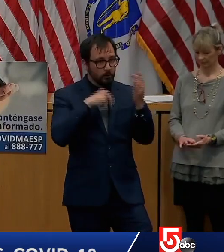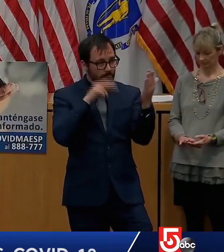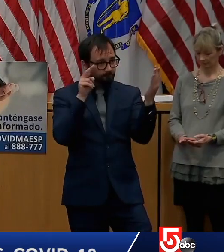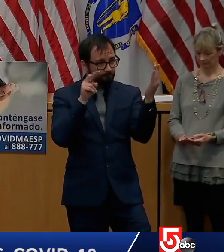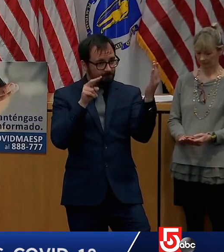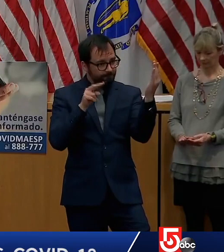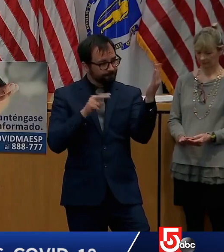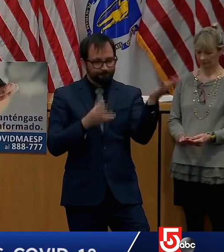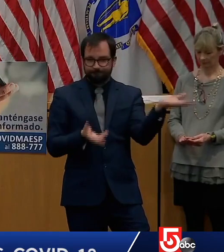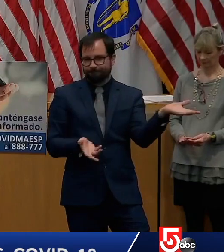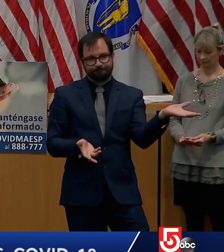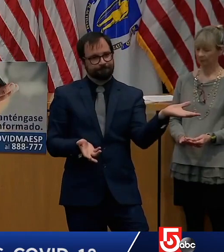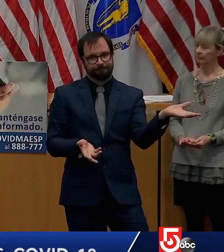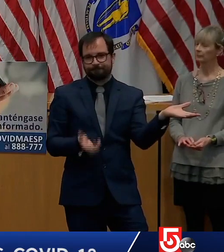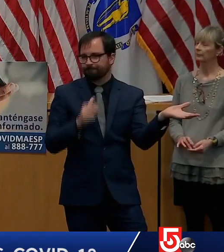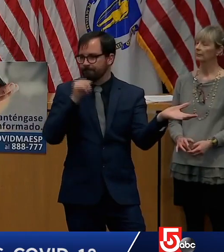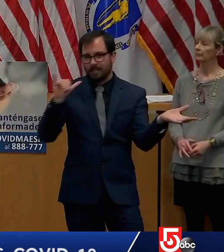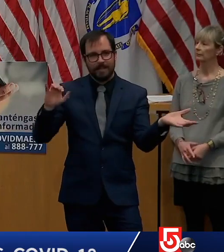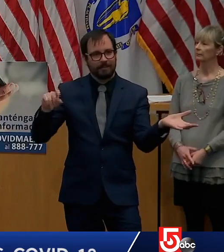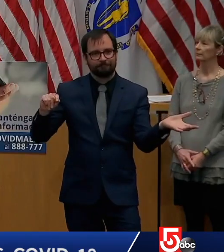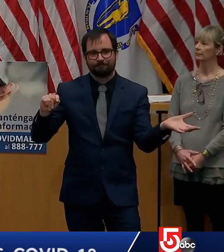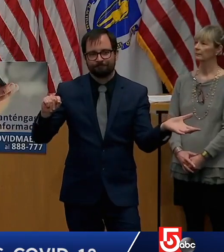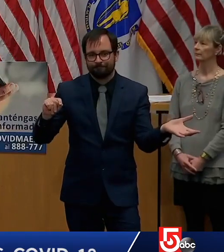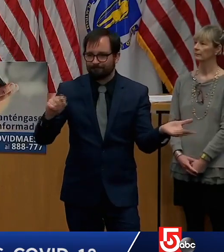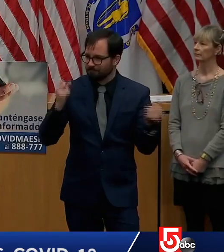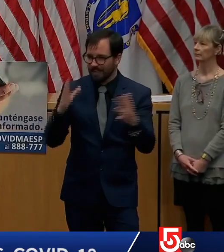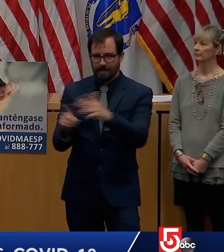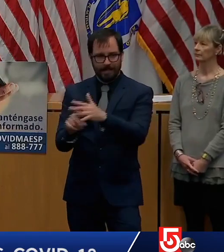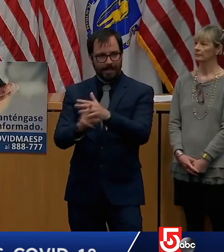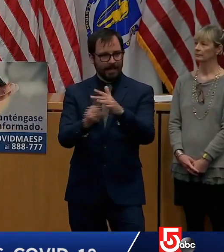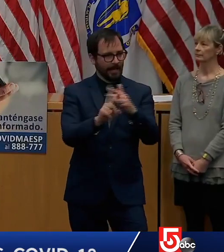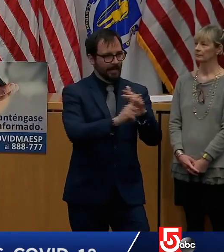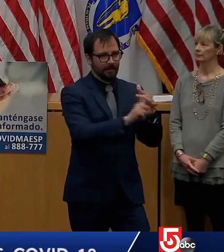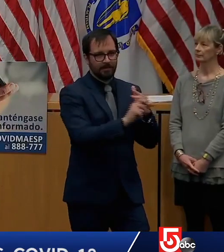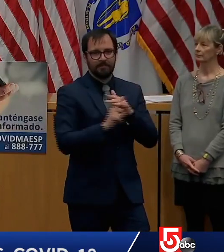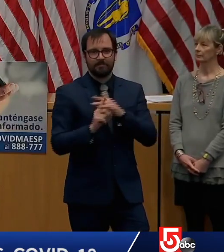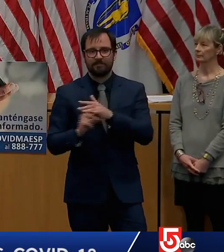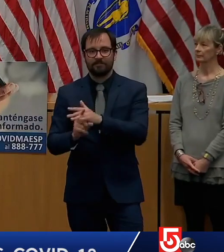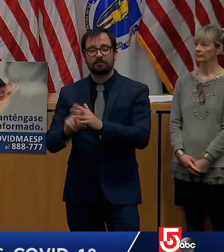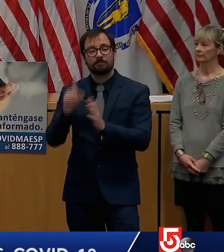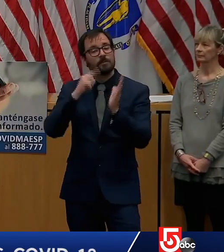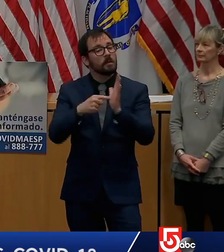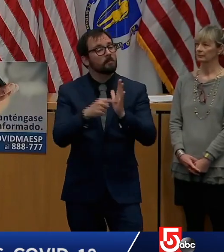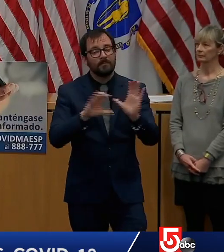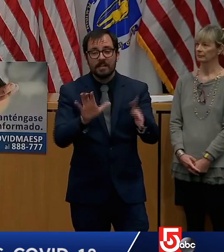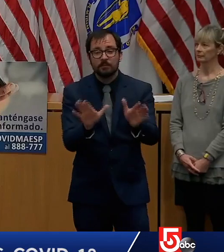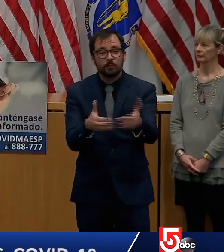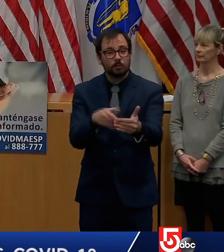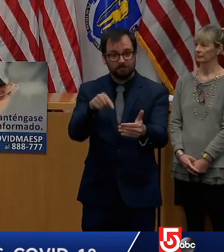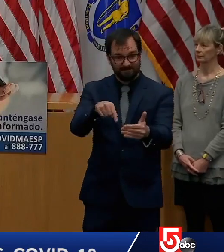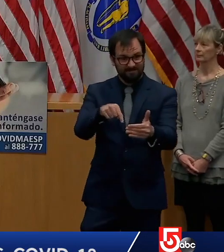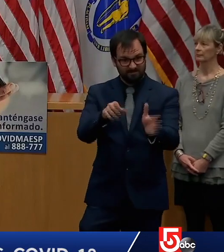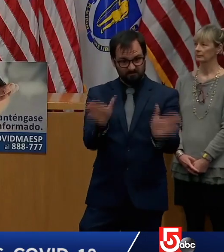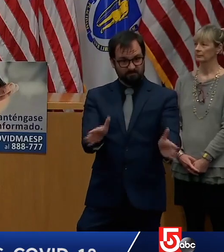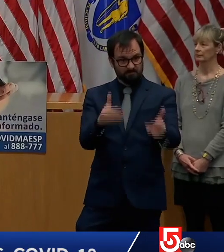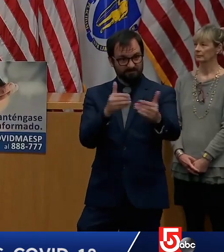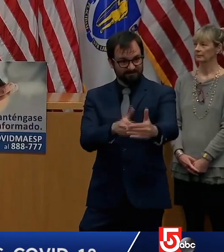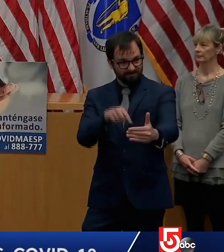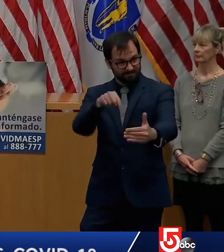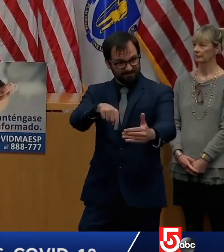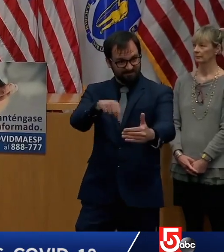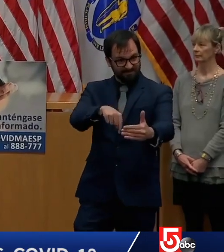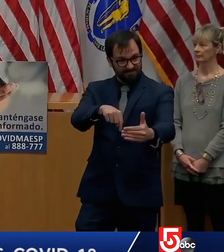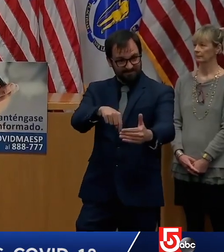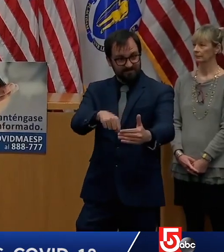how do you configure a school classroom that is built on one set of assumptions about how many kids you can put in a